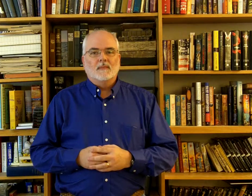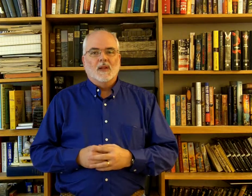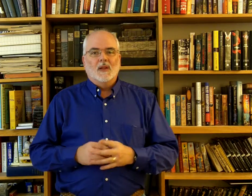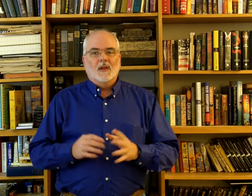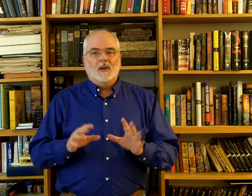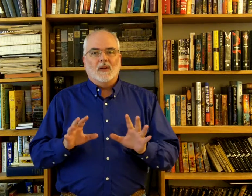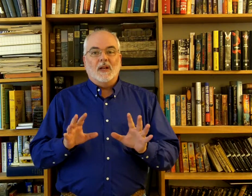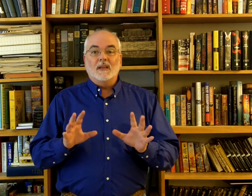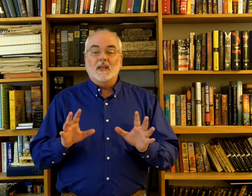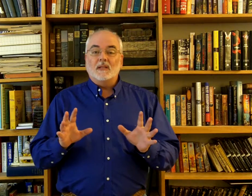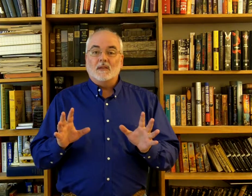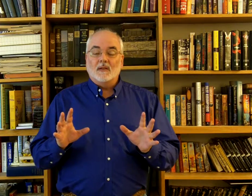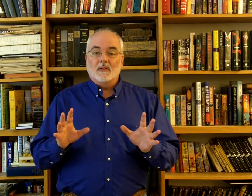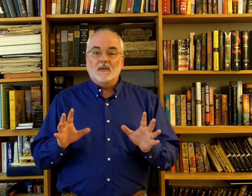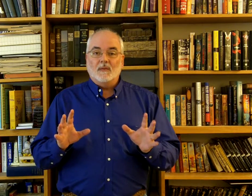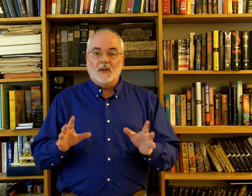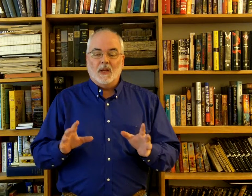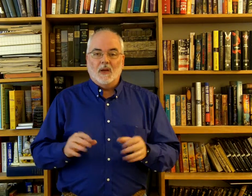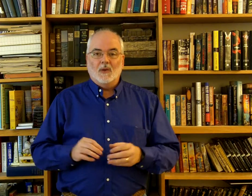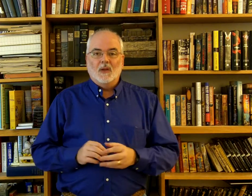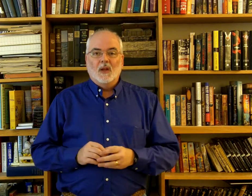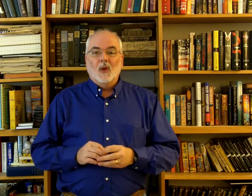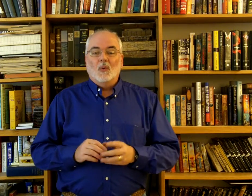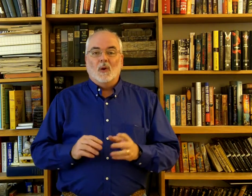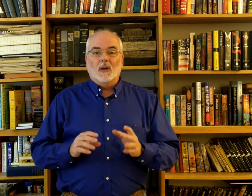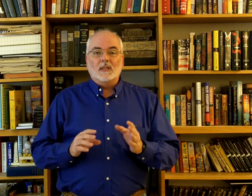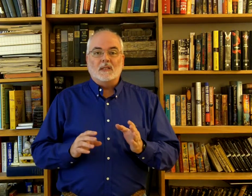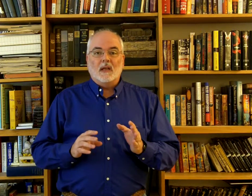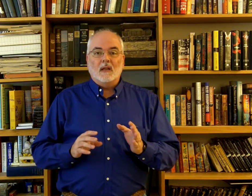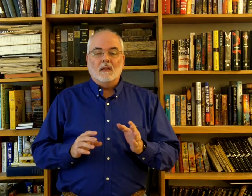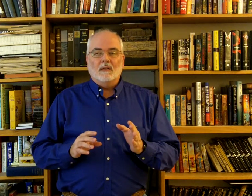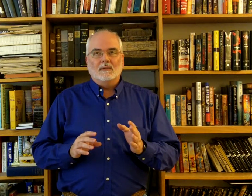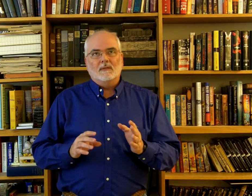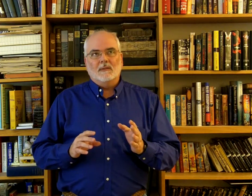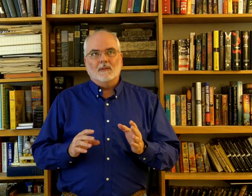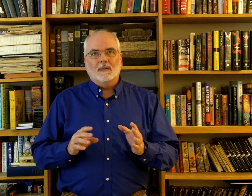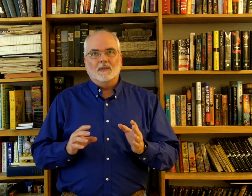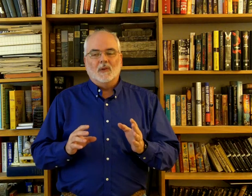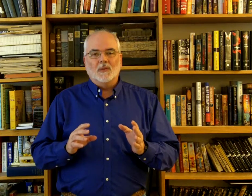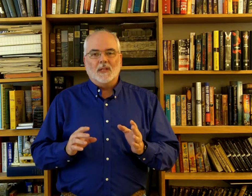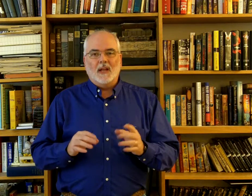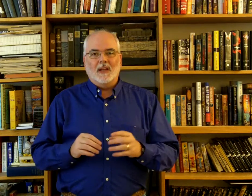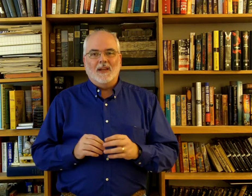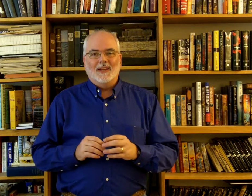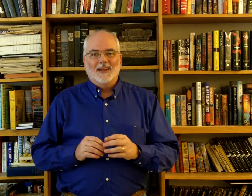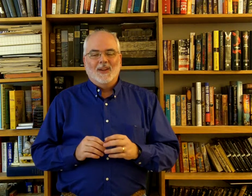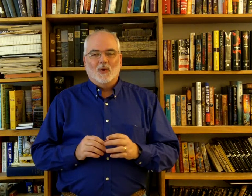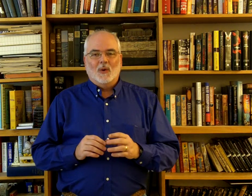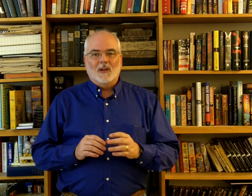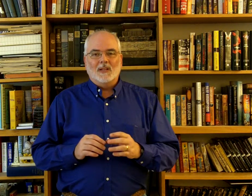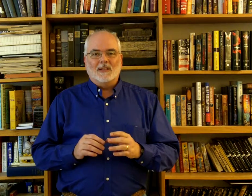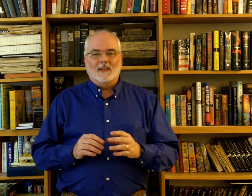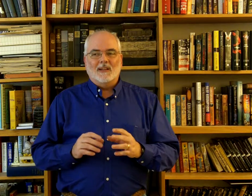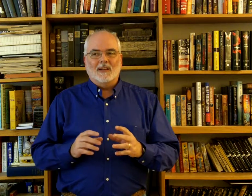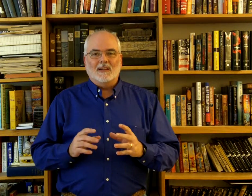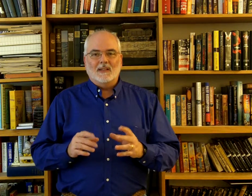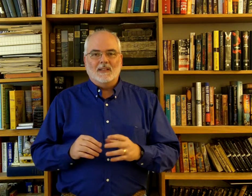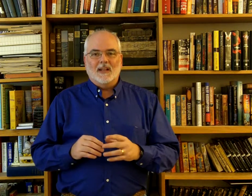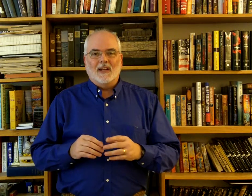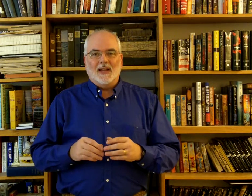All right, in this video, we're going to sing, it's overstating it, we're going to sing like